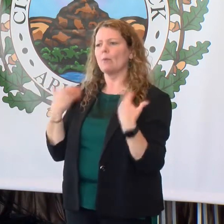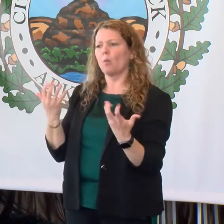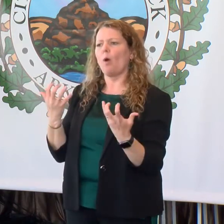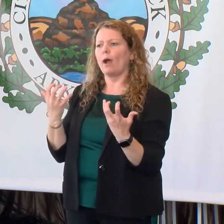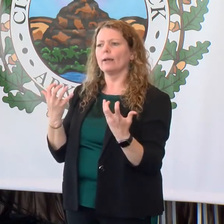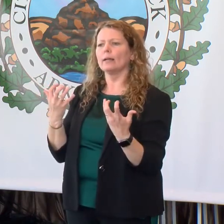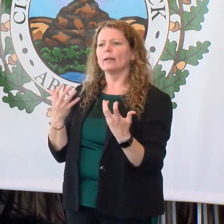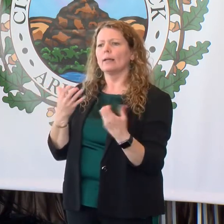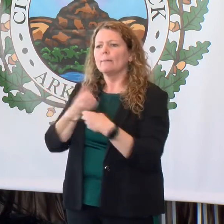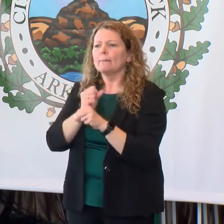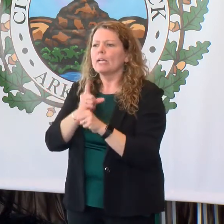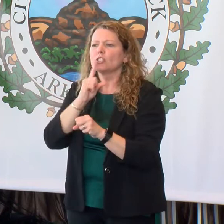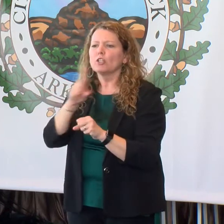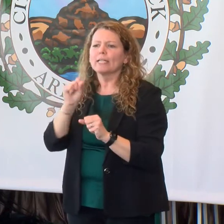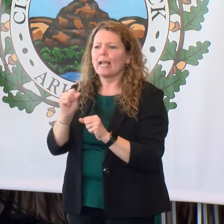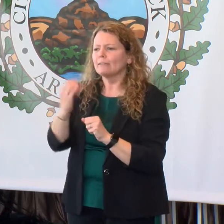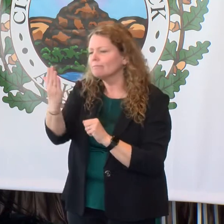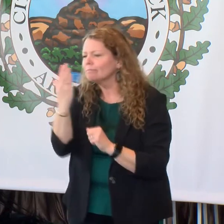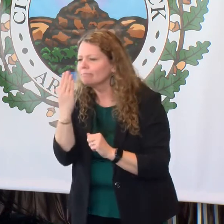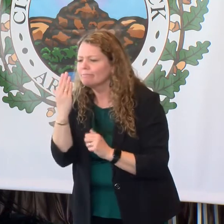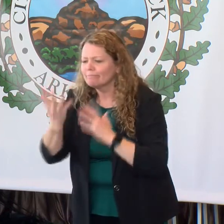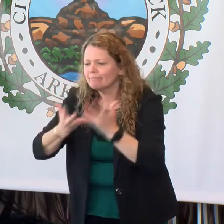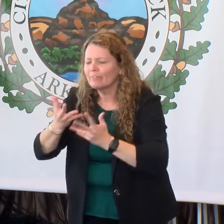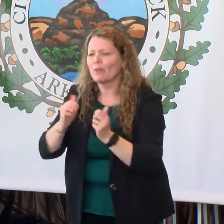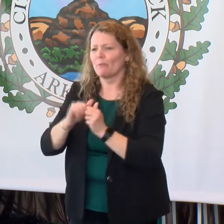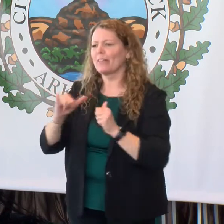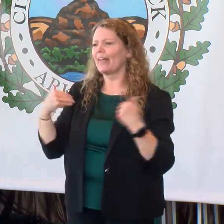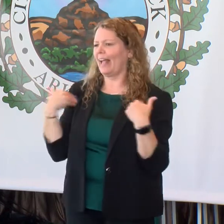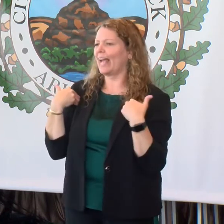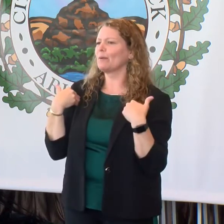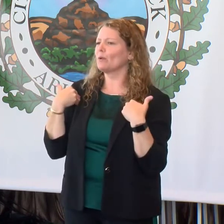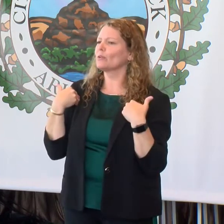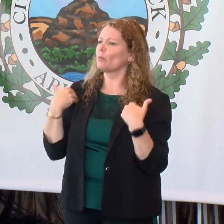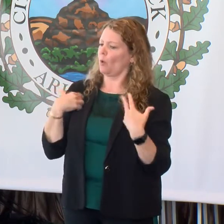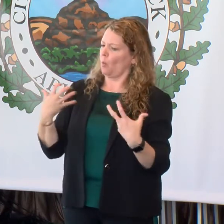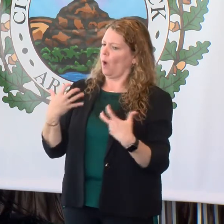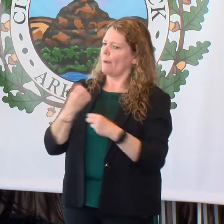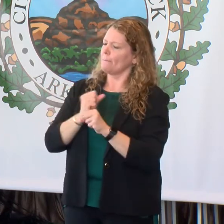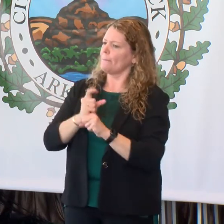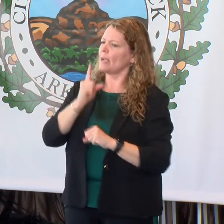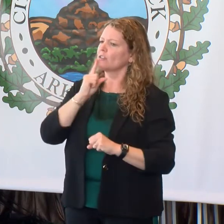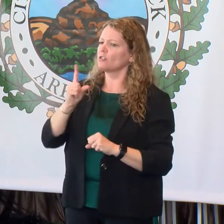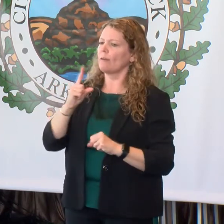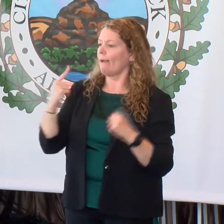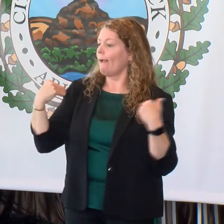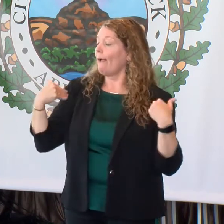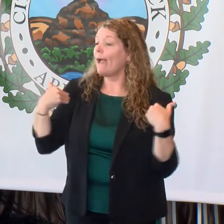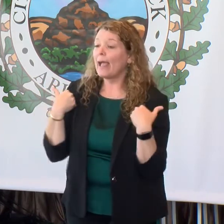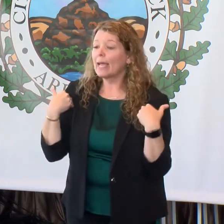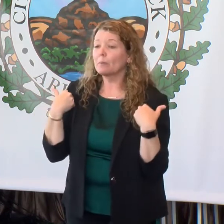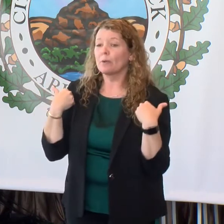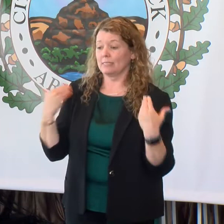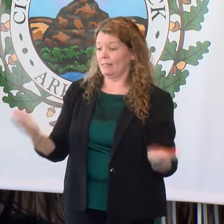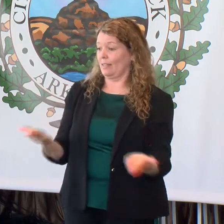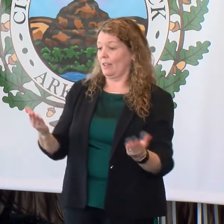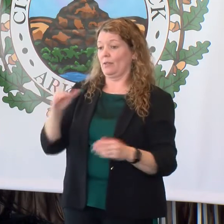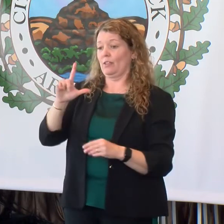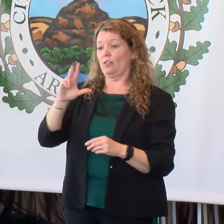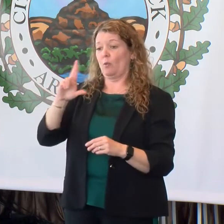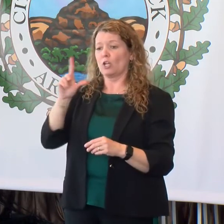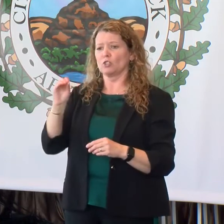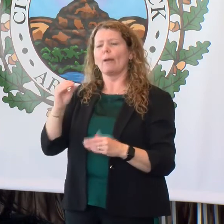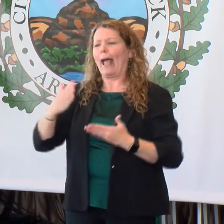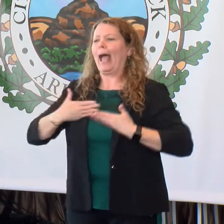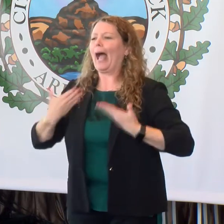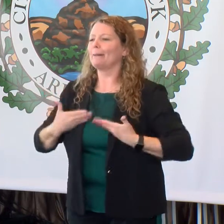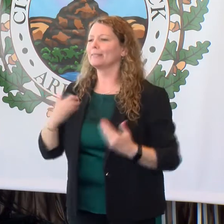able to get a little bit more up close with those animals, too. And we really want to make sure that all of our animals at the Little Rock Zoo are as